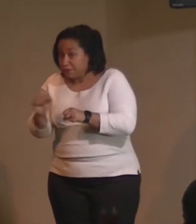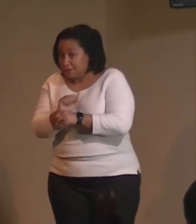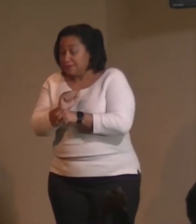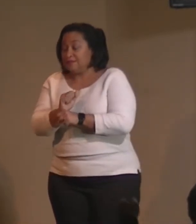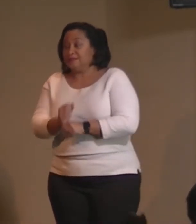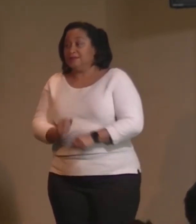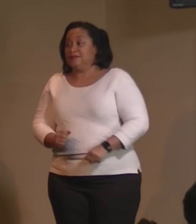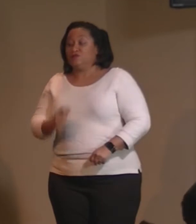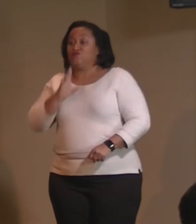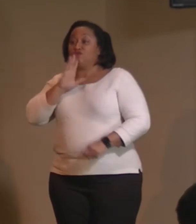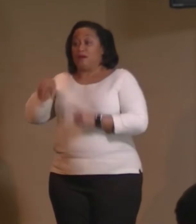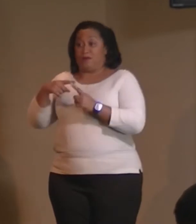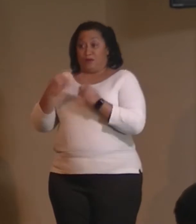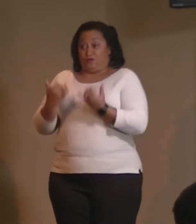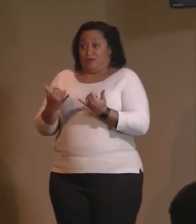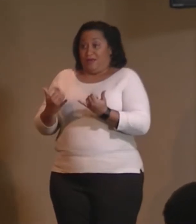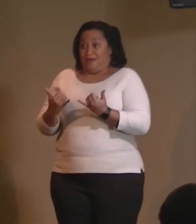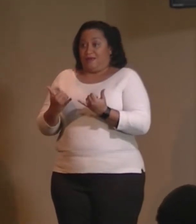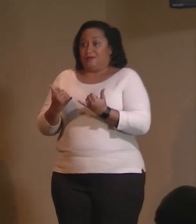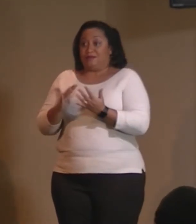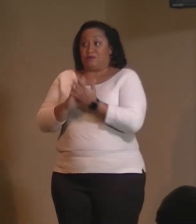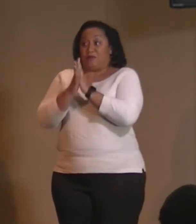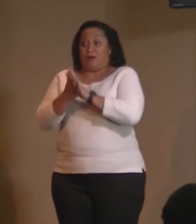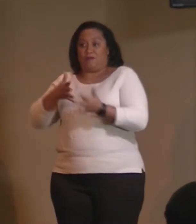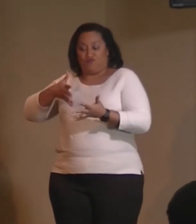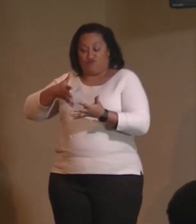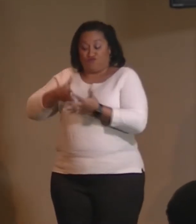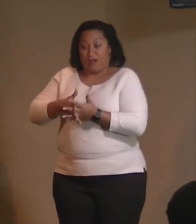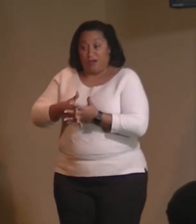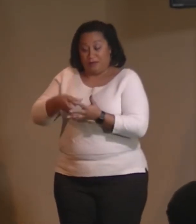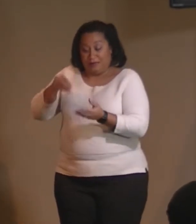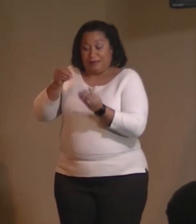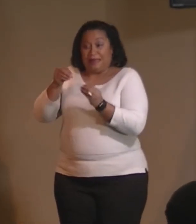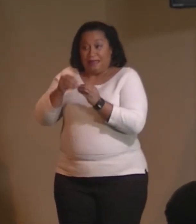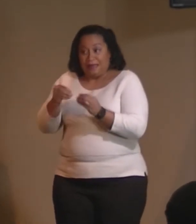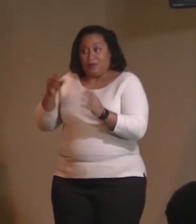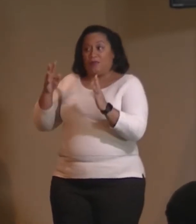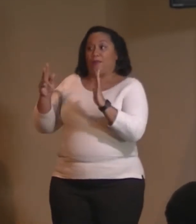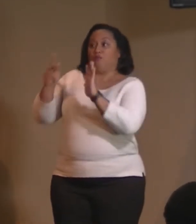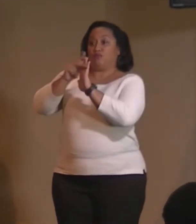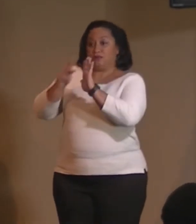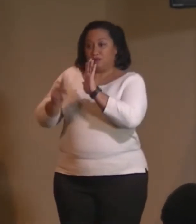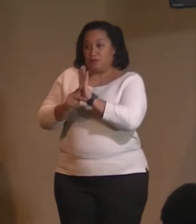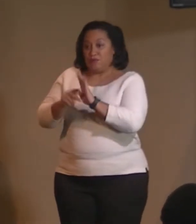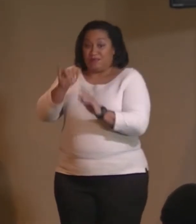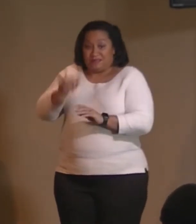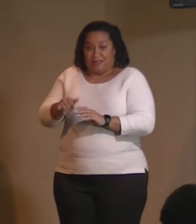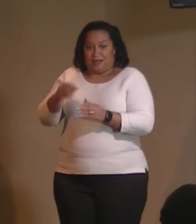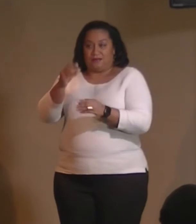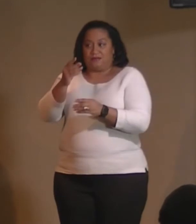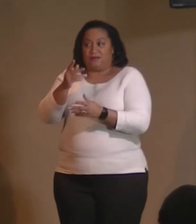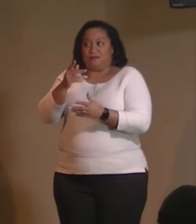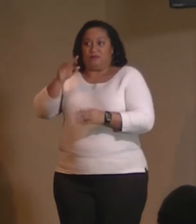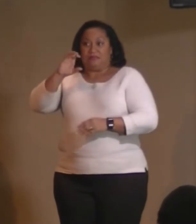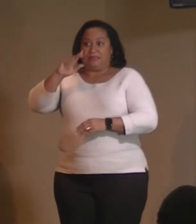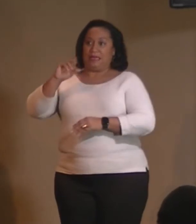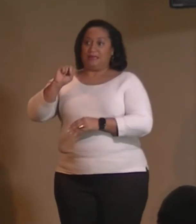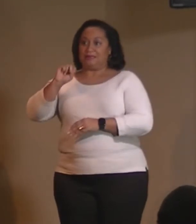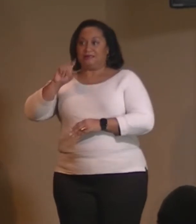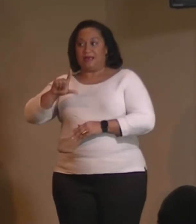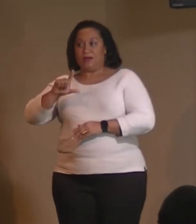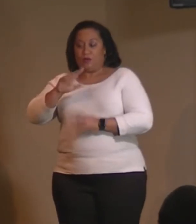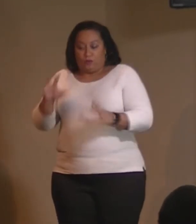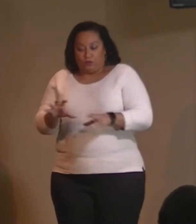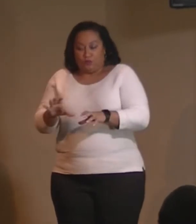about today is, you know, this idea of getting grounded back in principle. Because that's what CSL does January of every